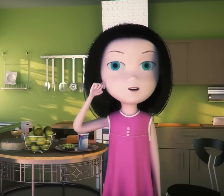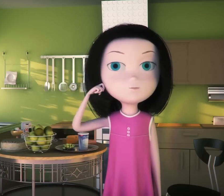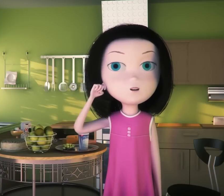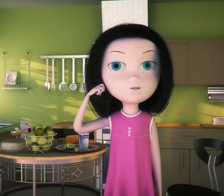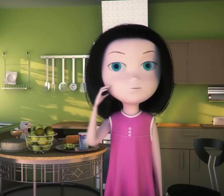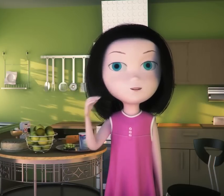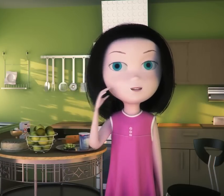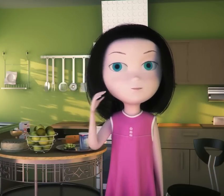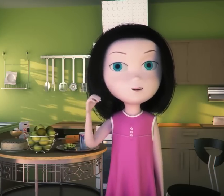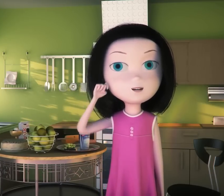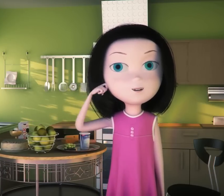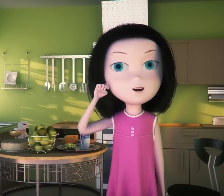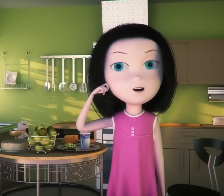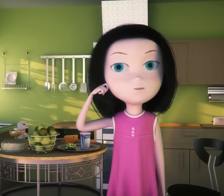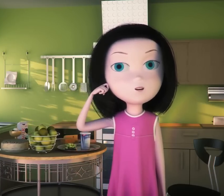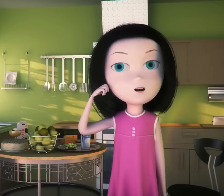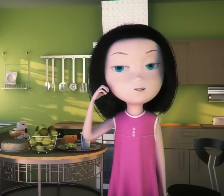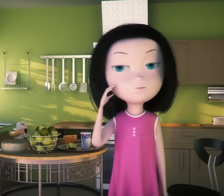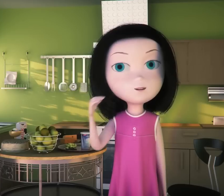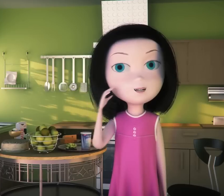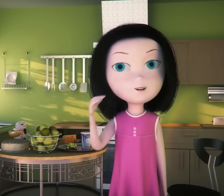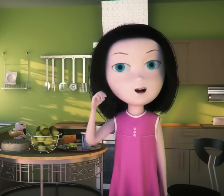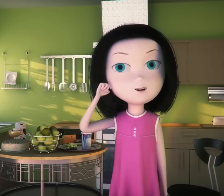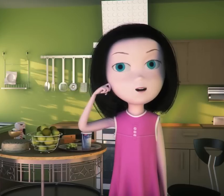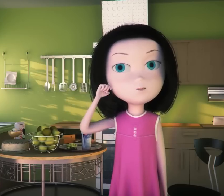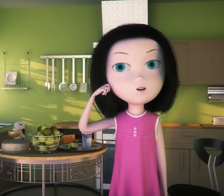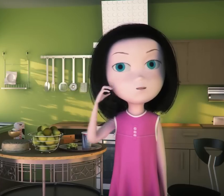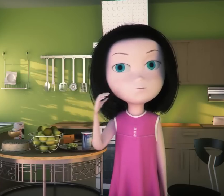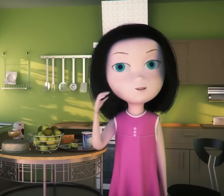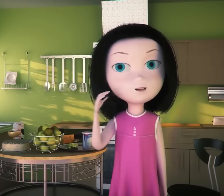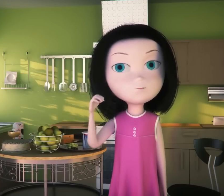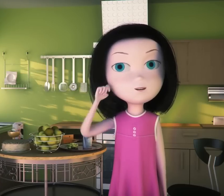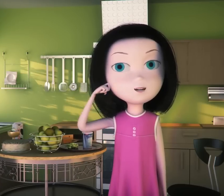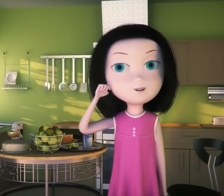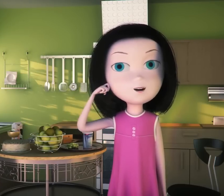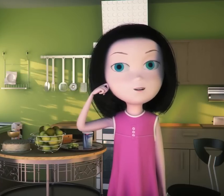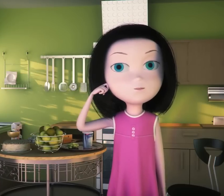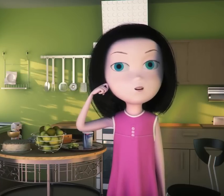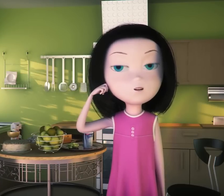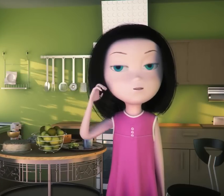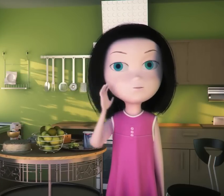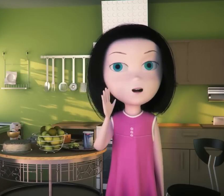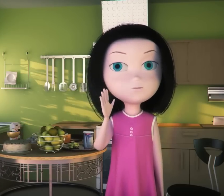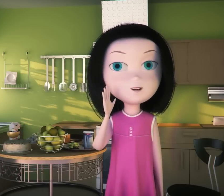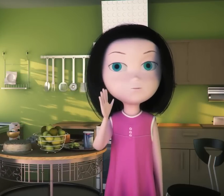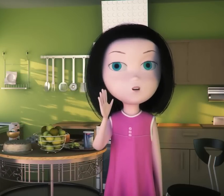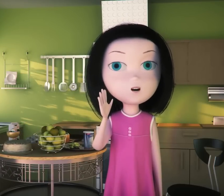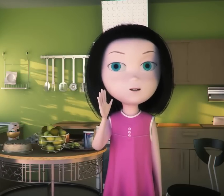apple, peach, peach and apple Mommy I'm so hungry,